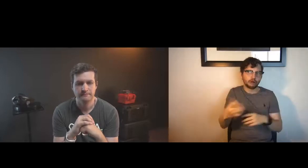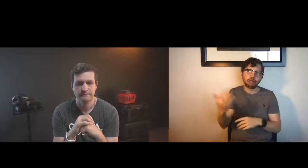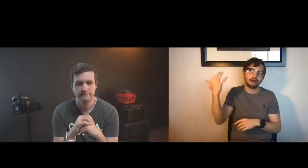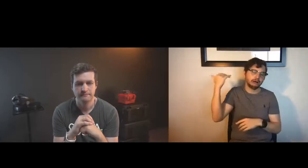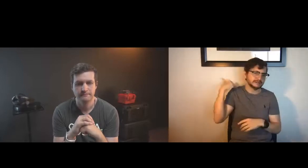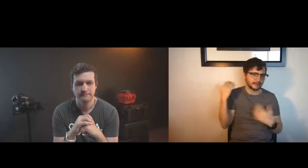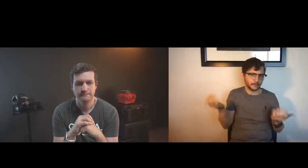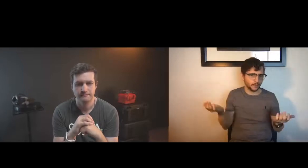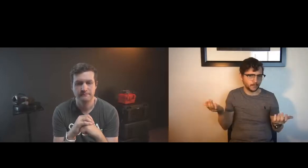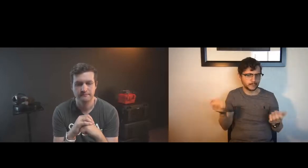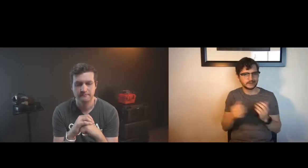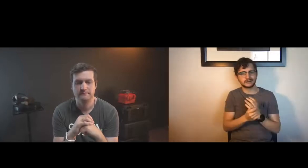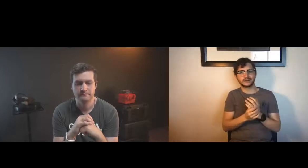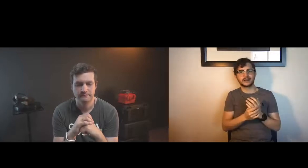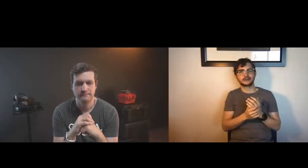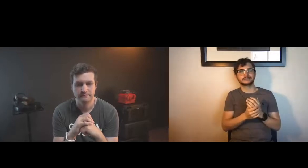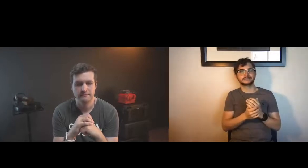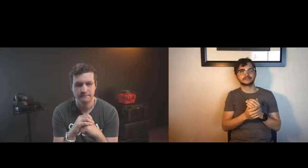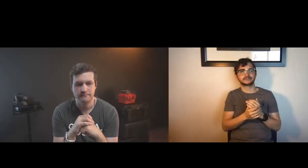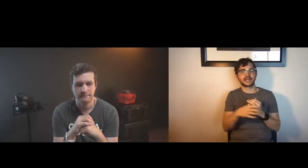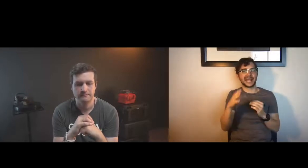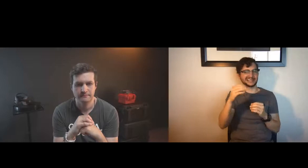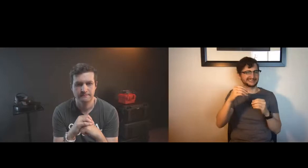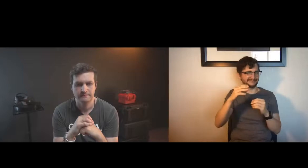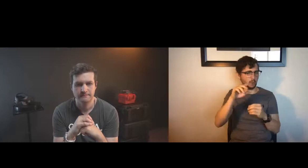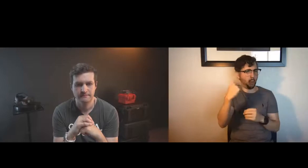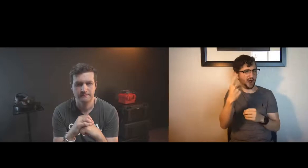be new um i think it should have happened a long time ago